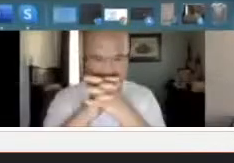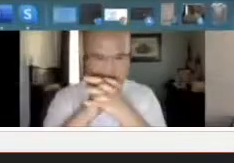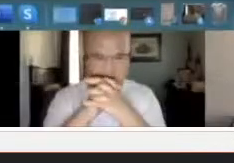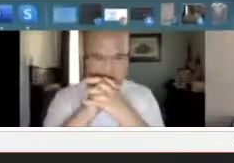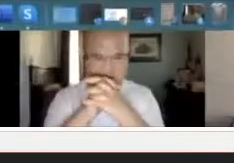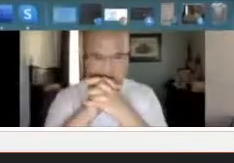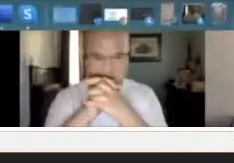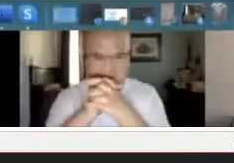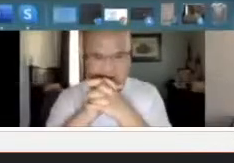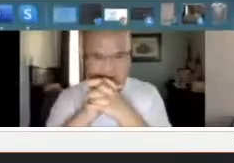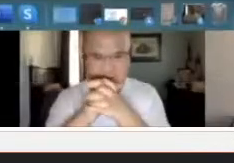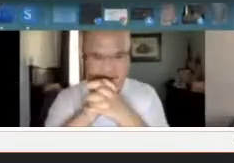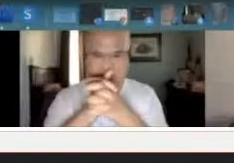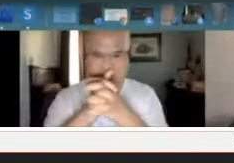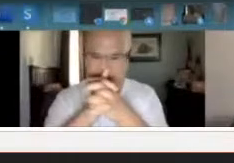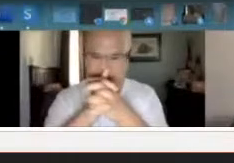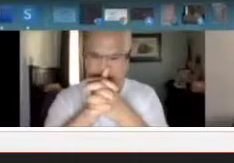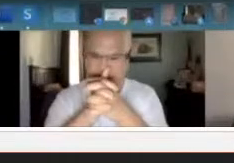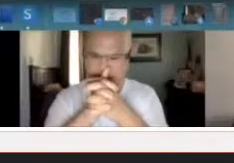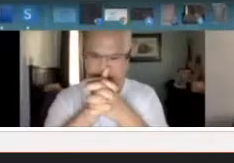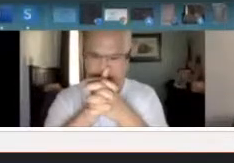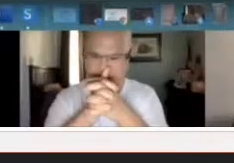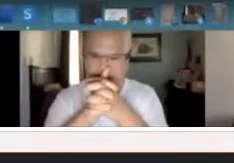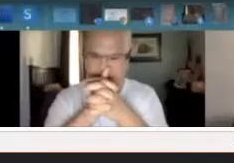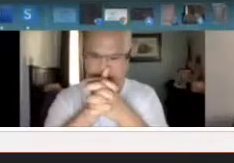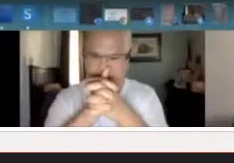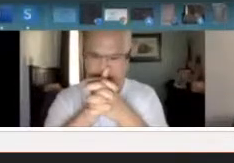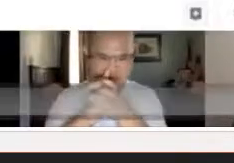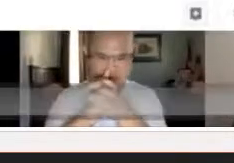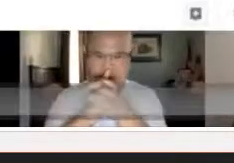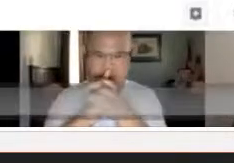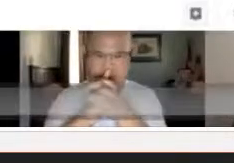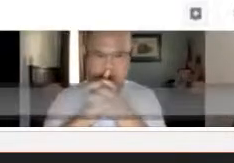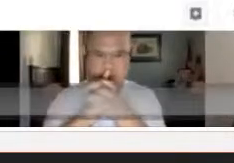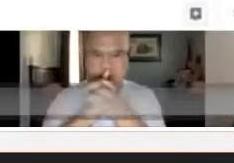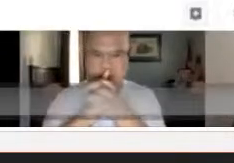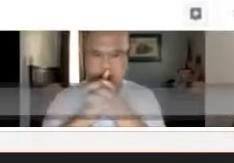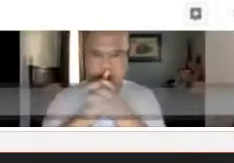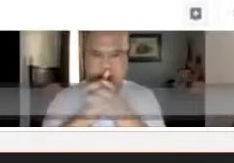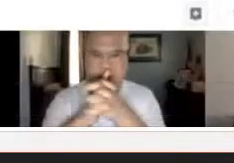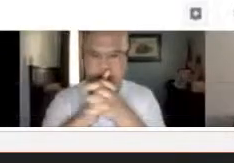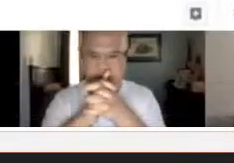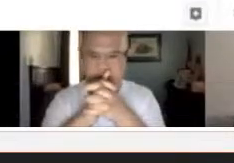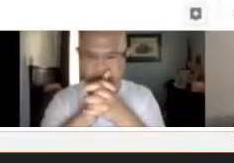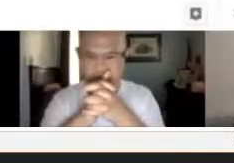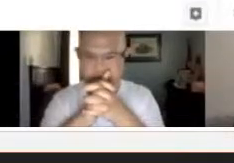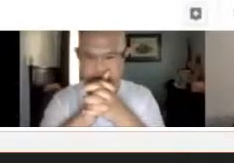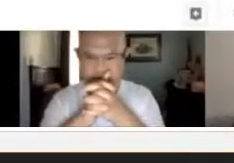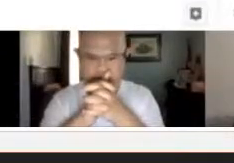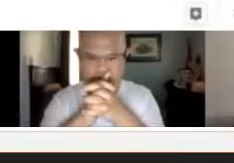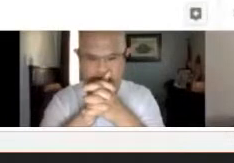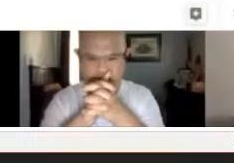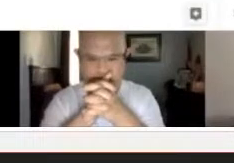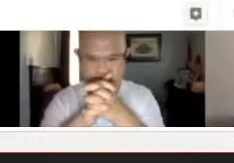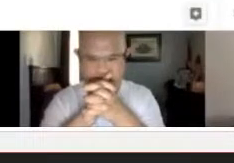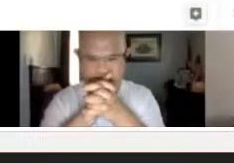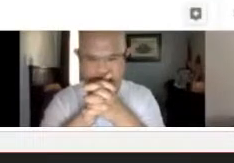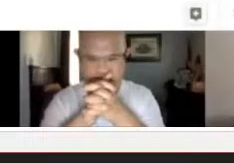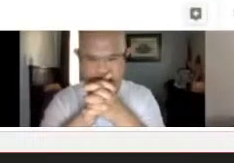Um, do you want to play hangman today or do you want to go ahead and play